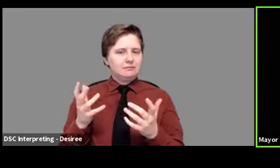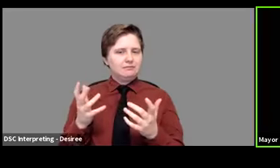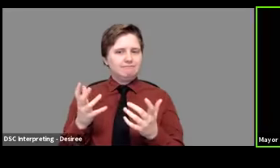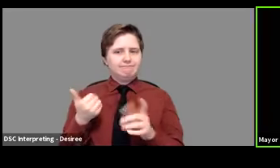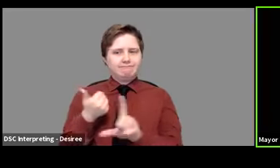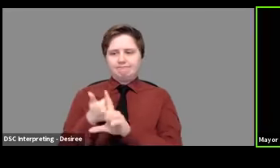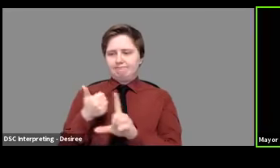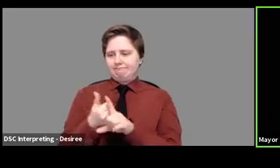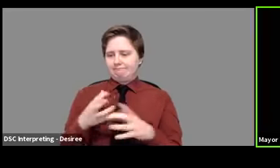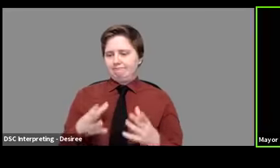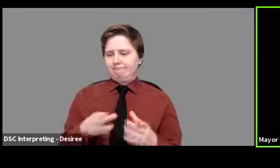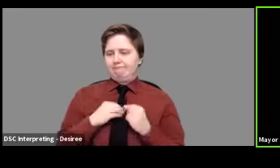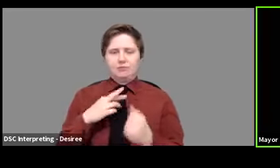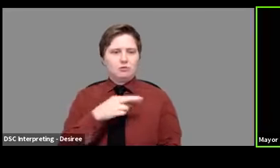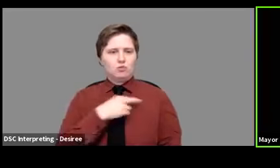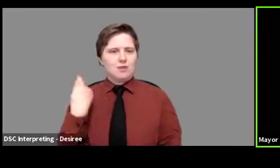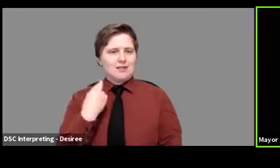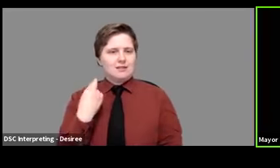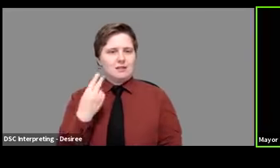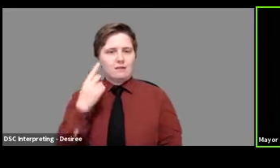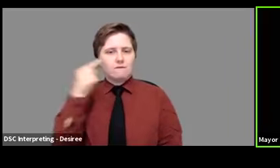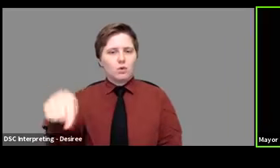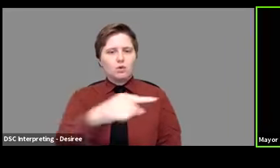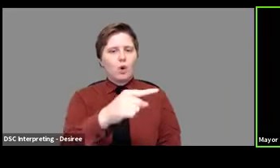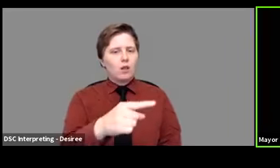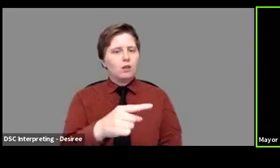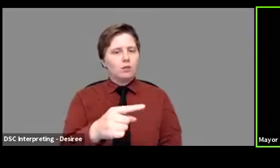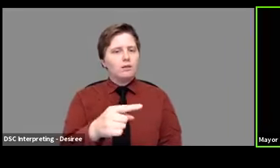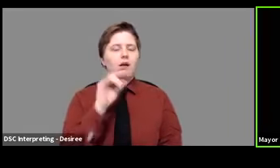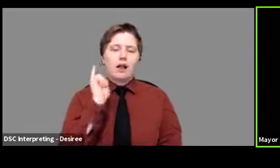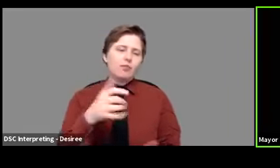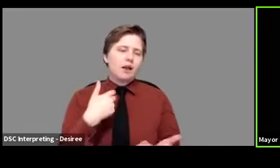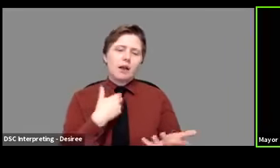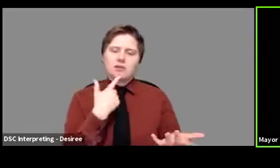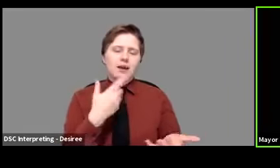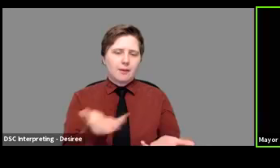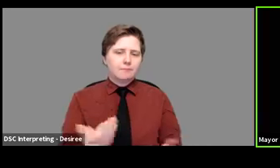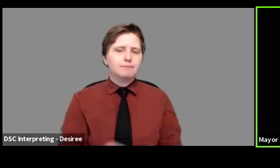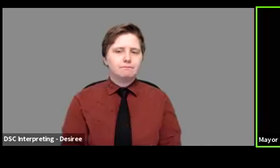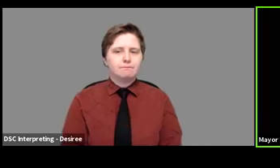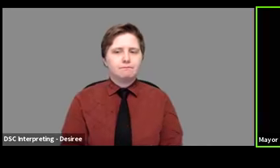themselves in harm's way for you. And that's, that's what I would say to them.